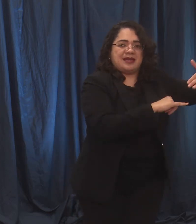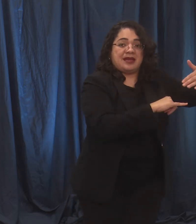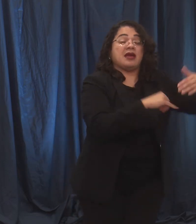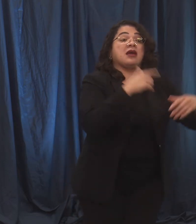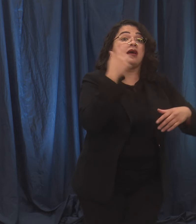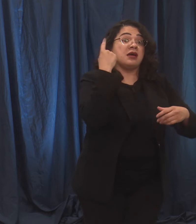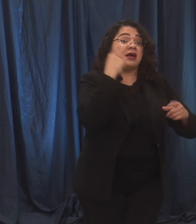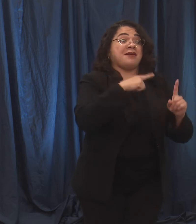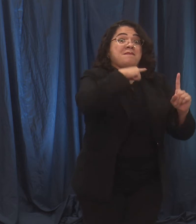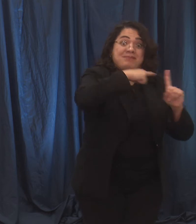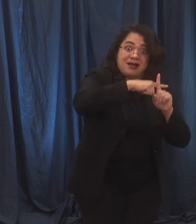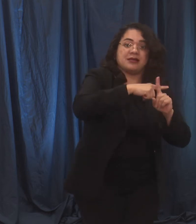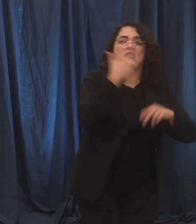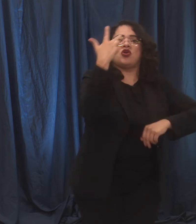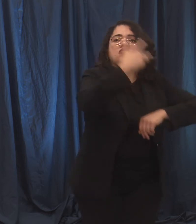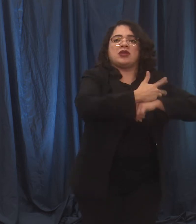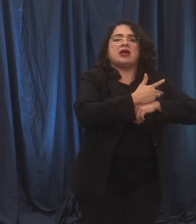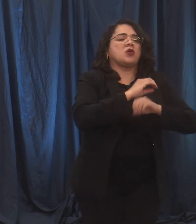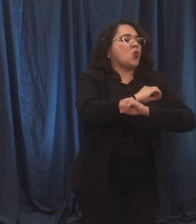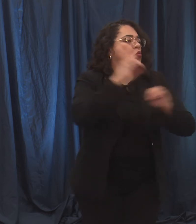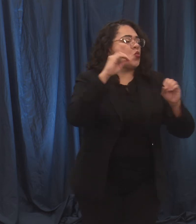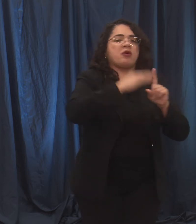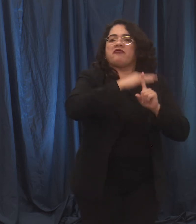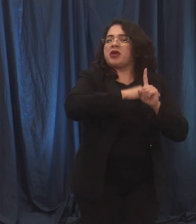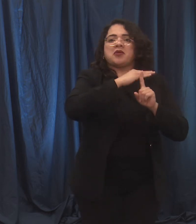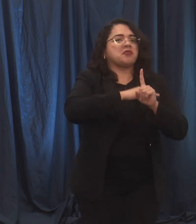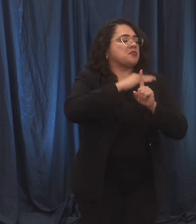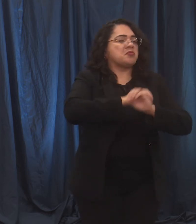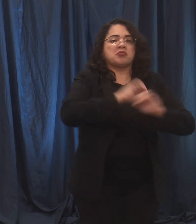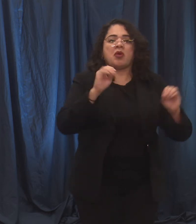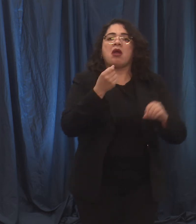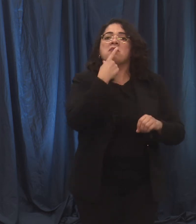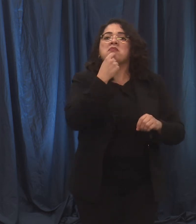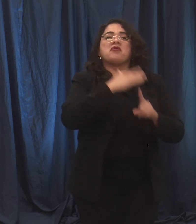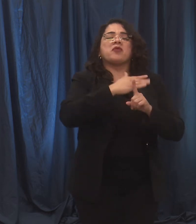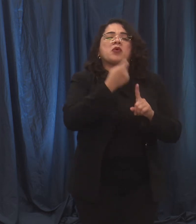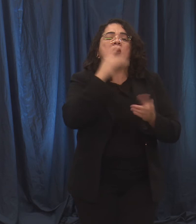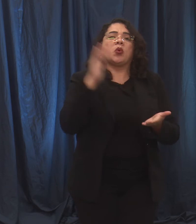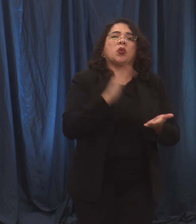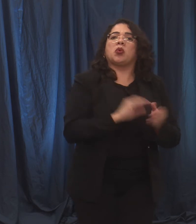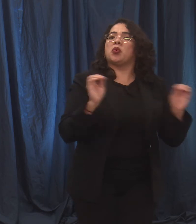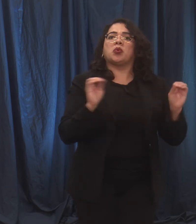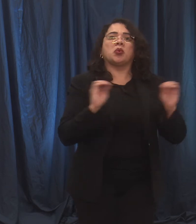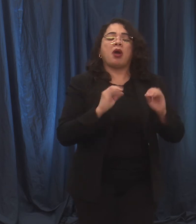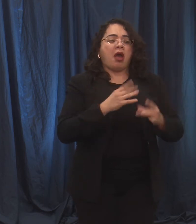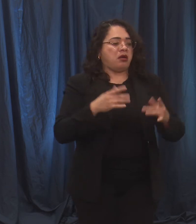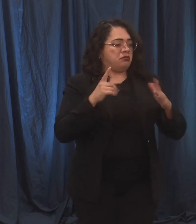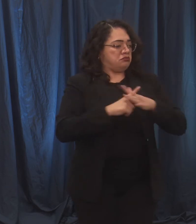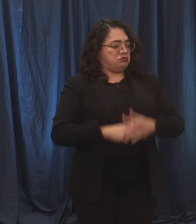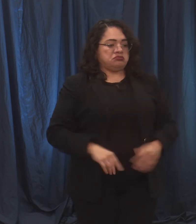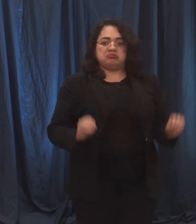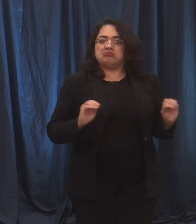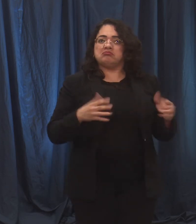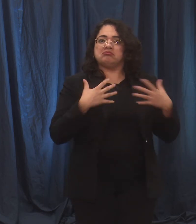gone, without the use of fever-reducing medications, and other symptoms have improved. If you never had